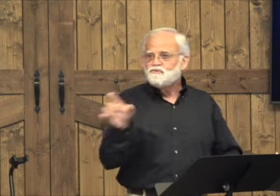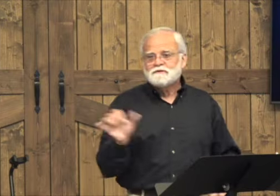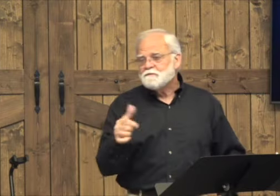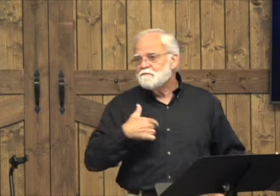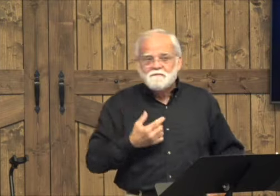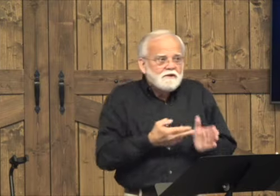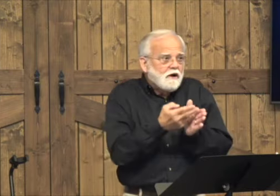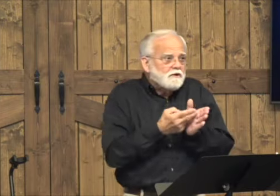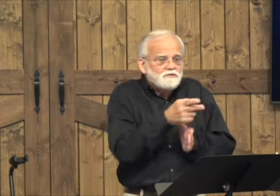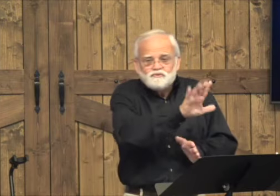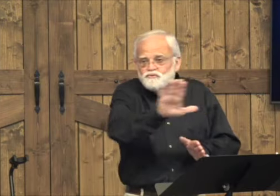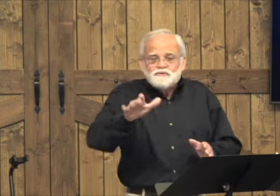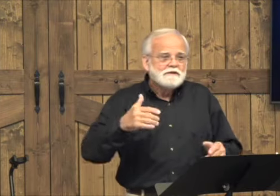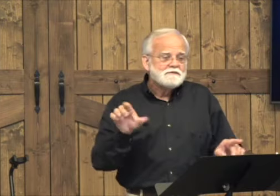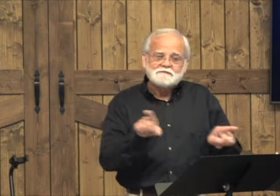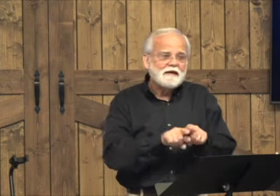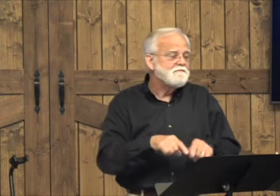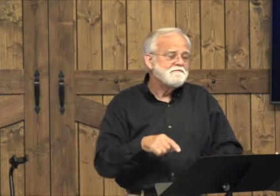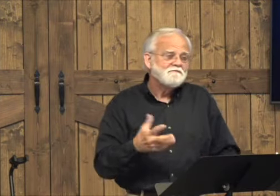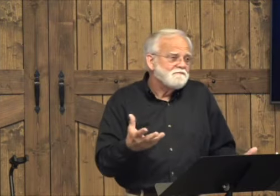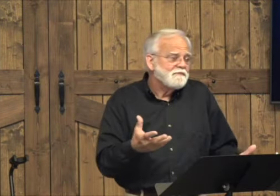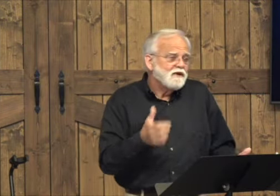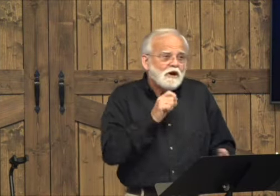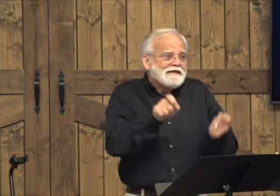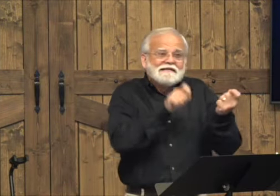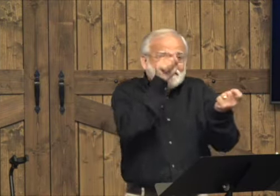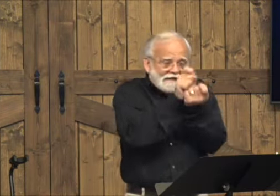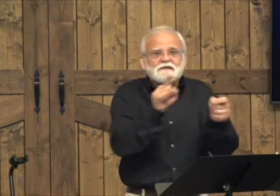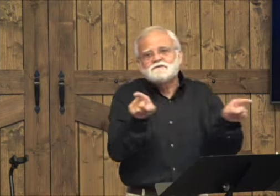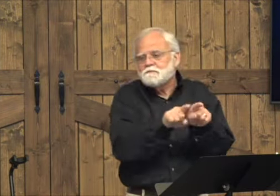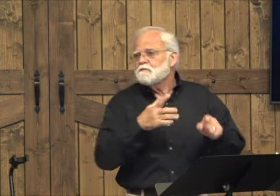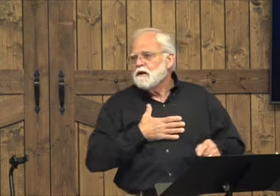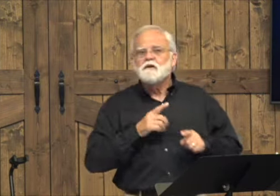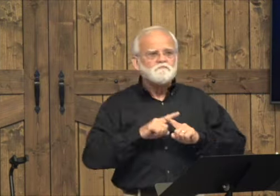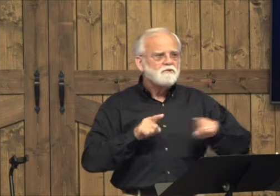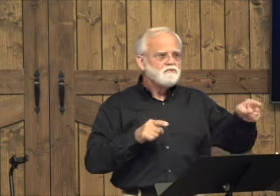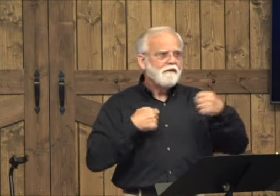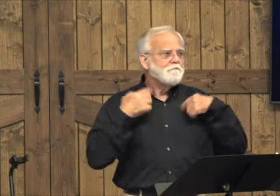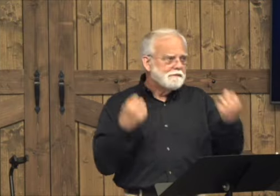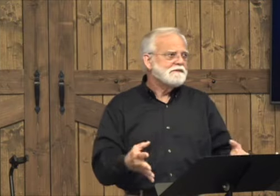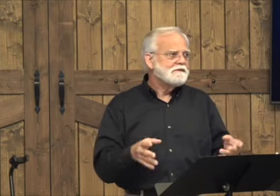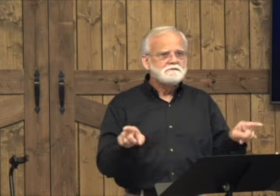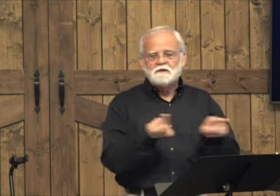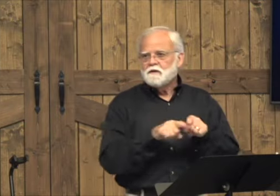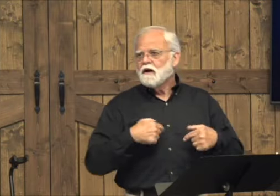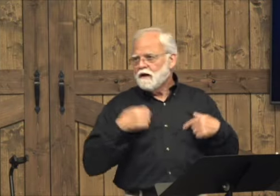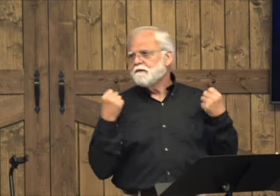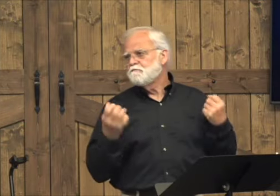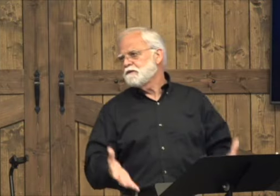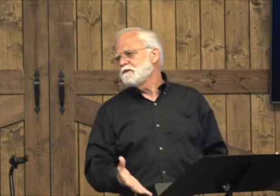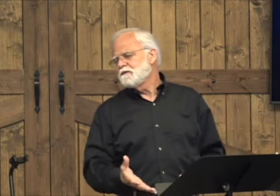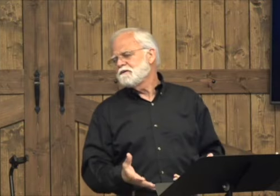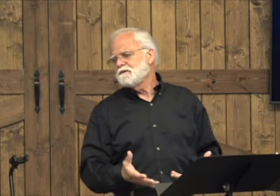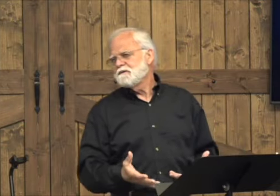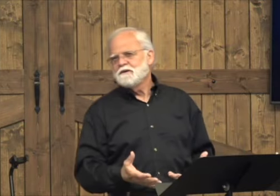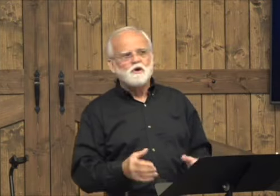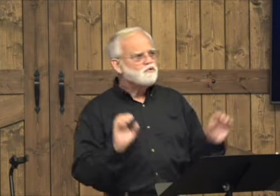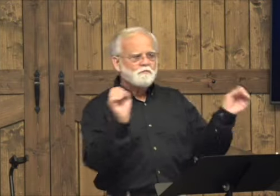You know, you're like me. You've got a lot of sin and you're like good. We all have many sins we committed.